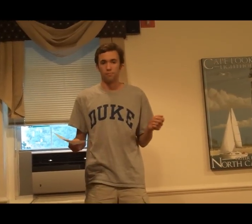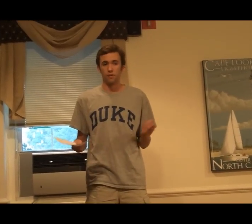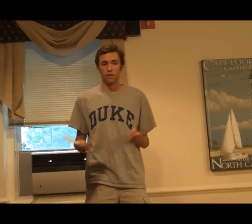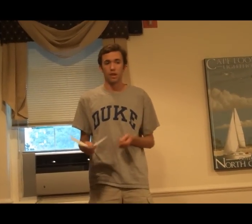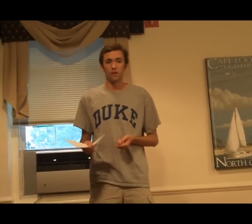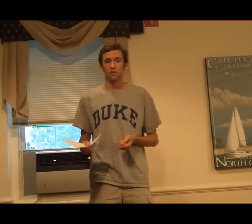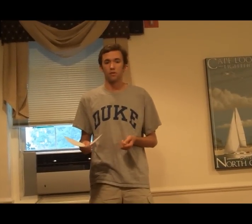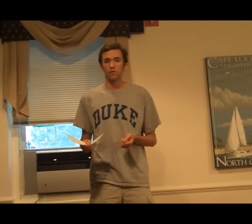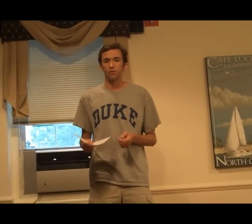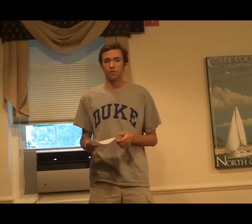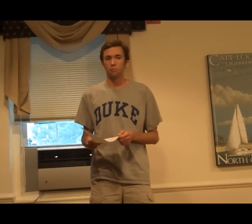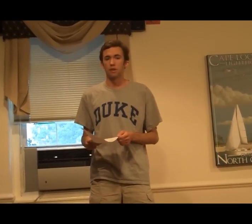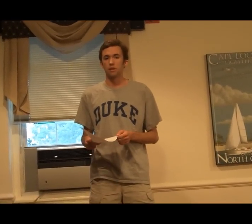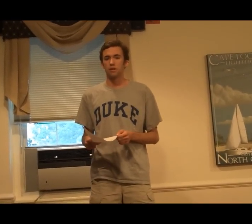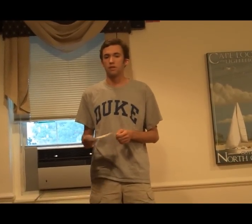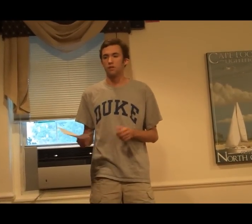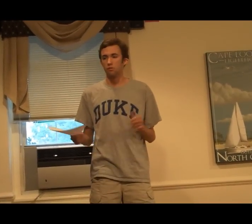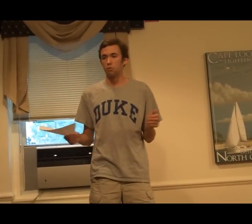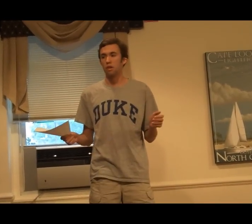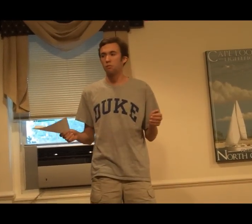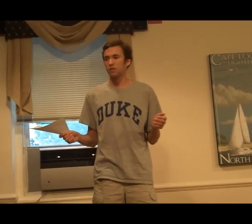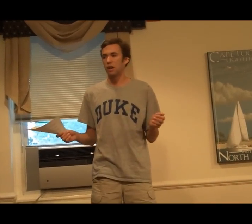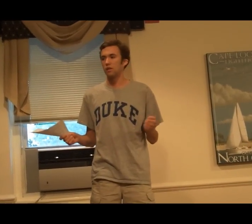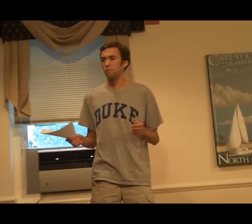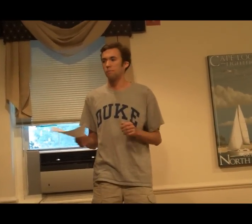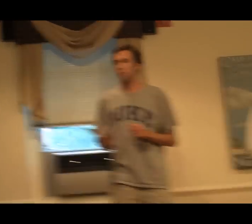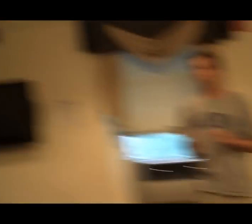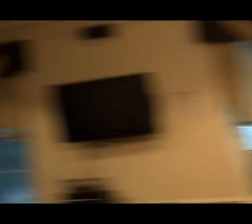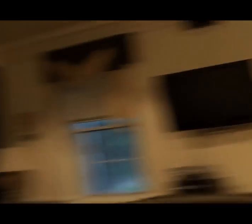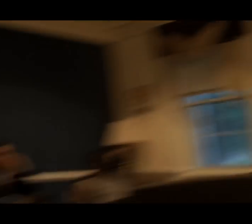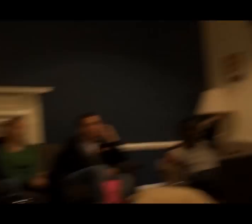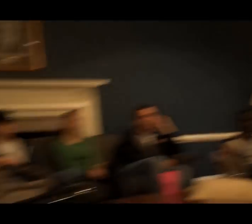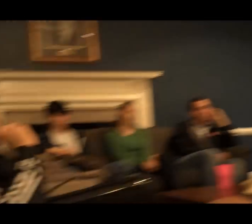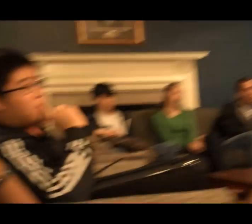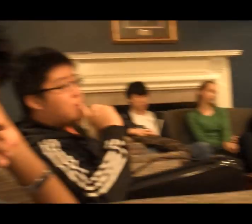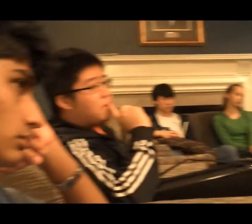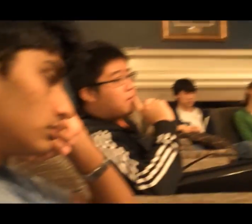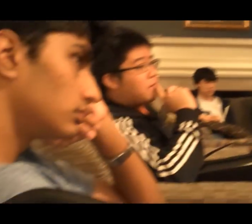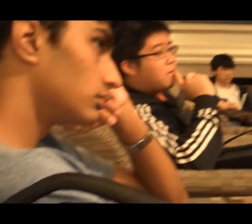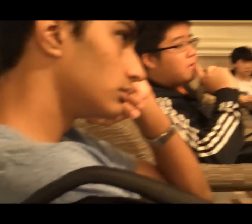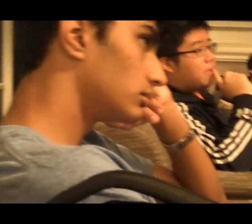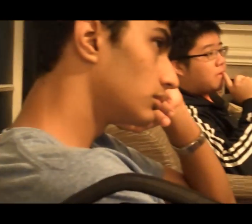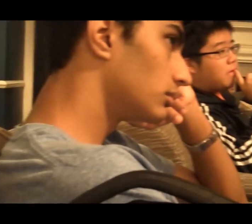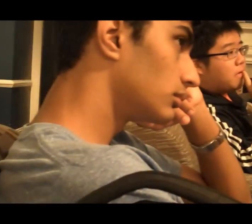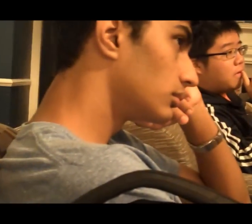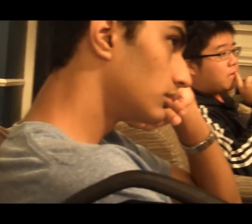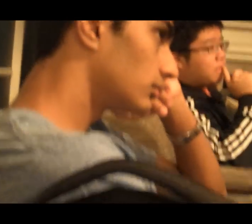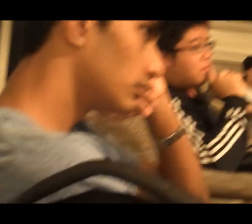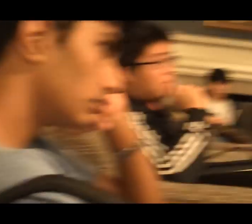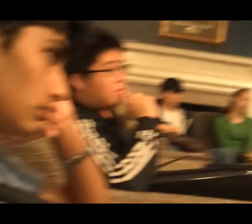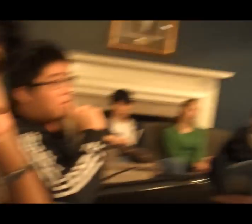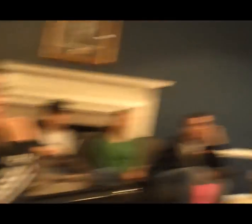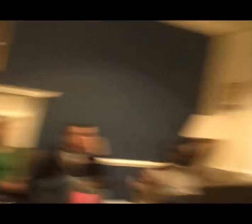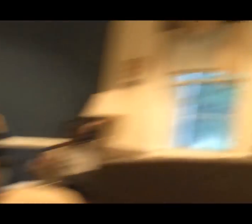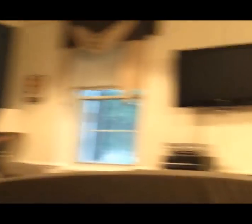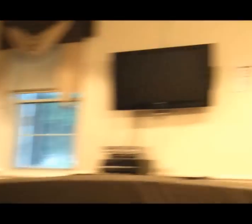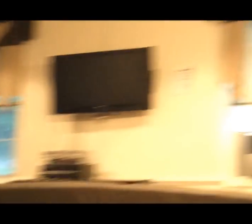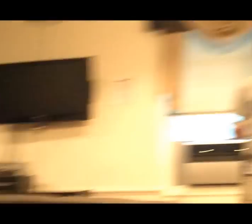There, the Chimpanzees repeat what's signed to them a relatively small amount of time. And in fact, they actually repeat what's said to them